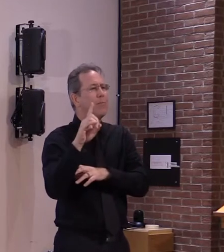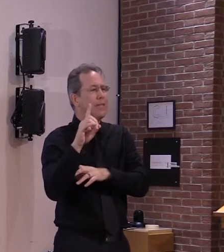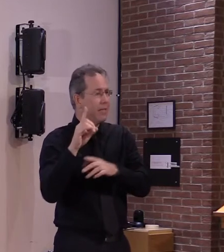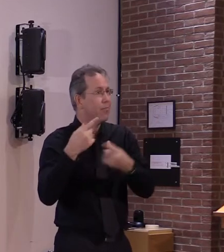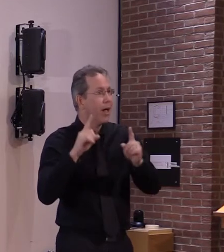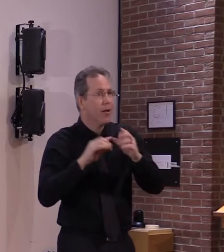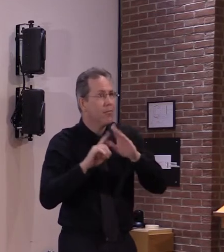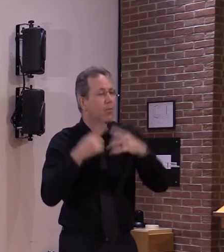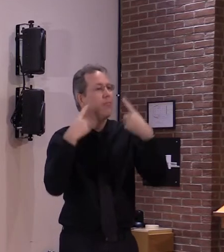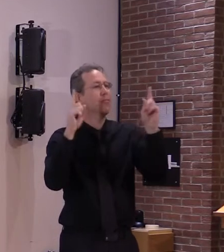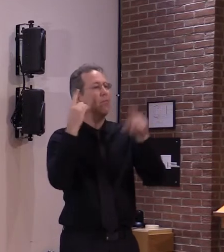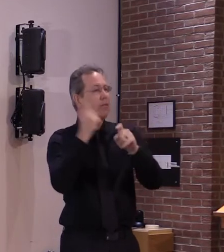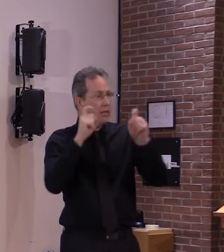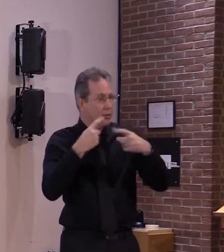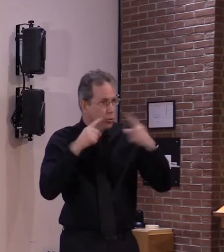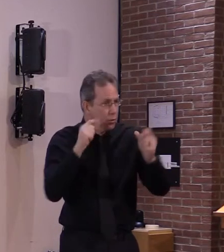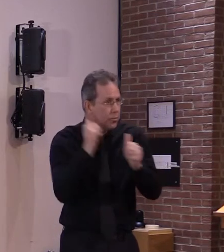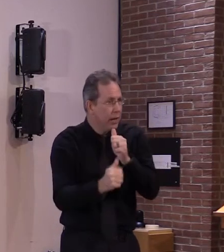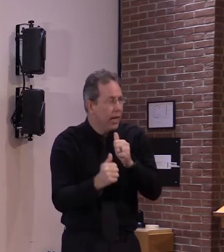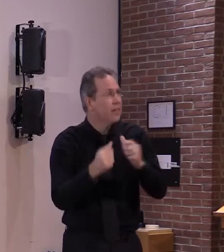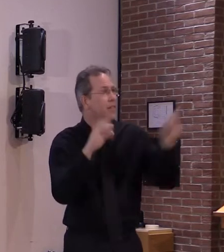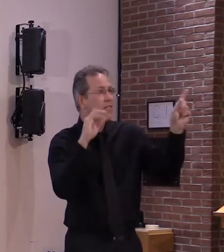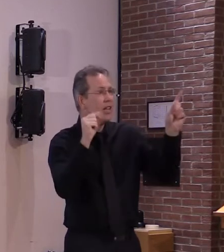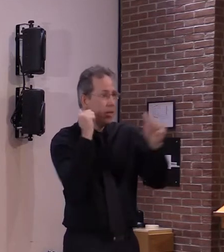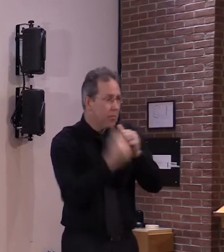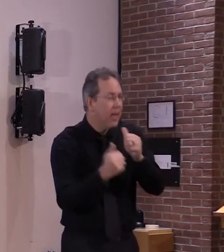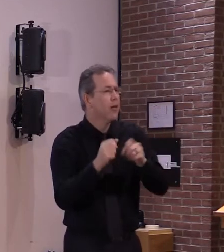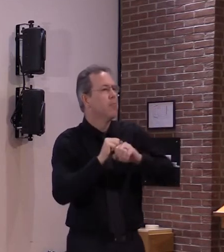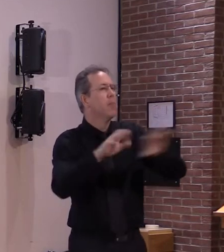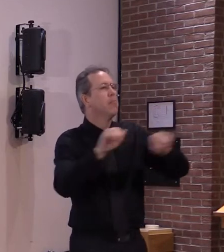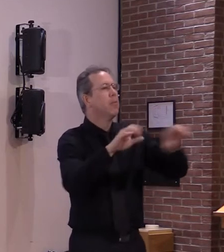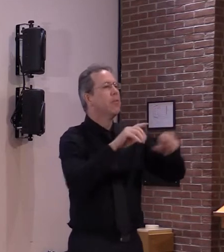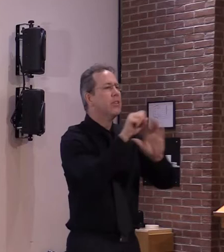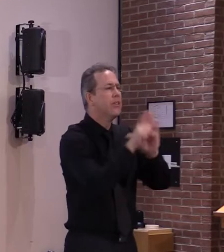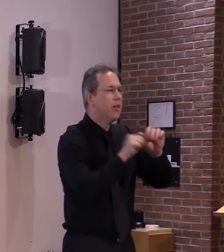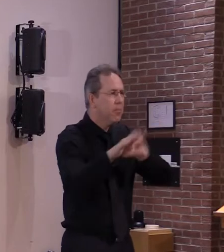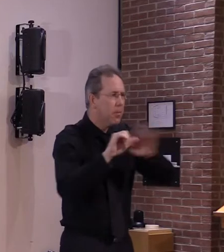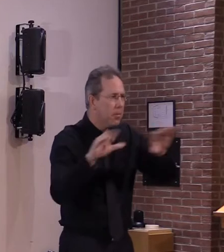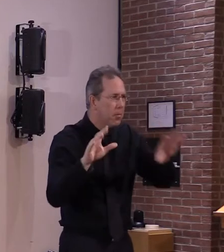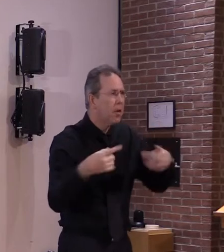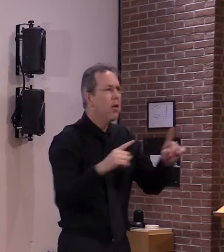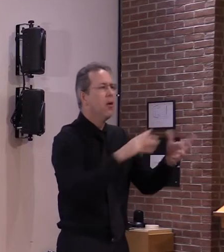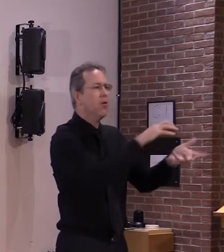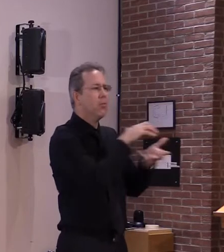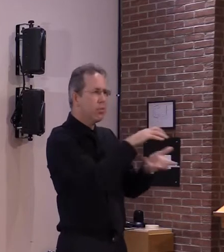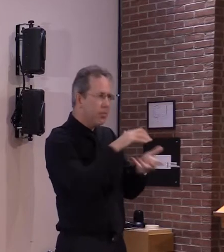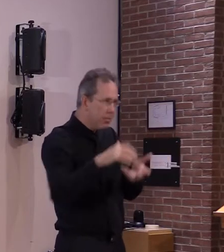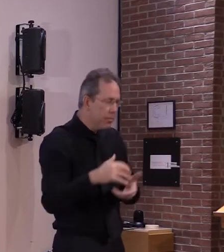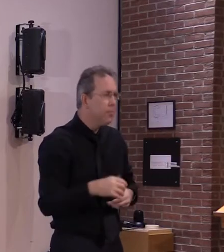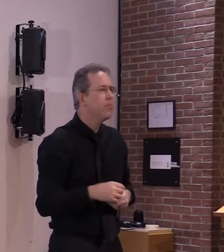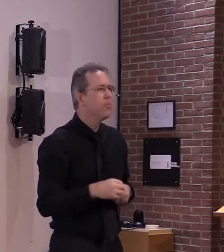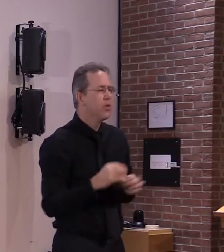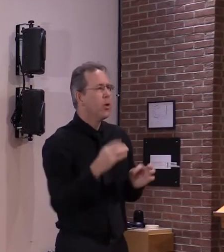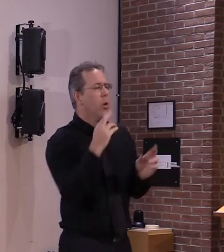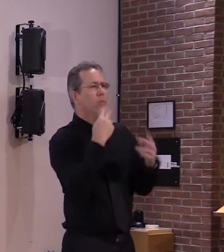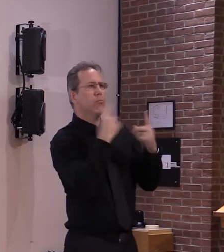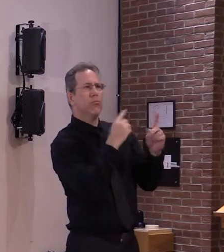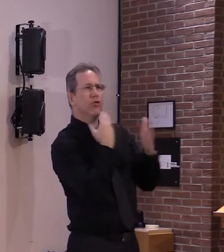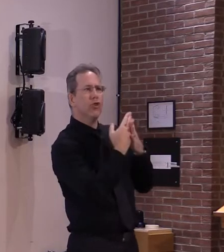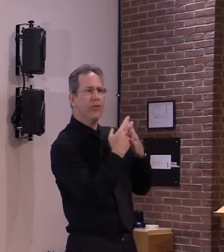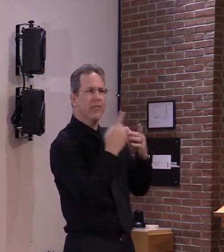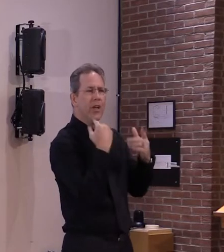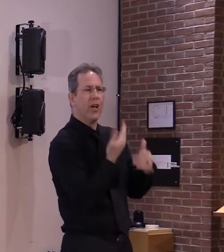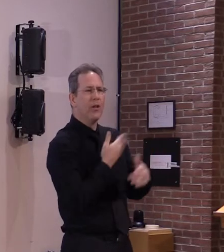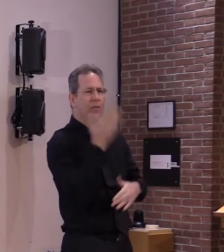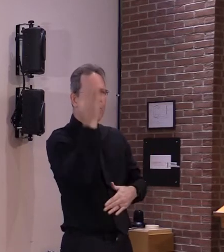pandemic one that should give us hope for the future but at the same time we all need to remember that this is just the